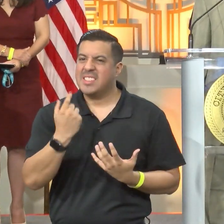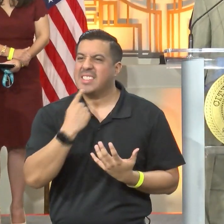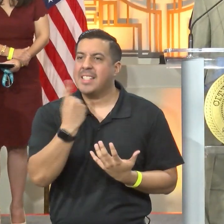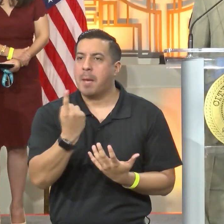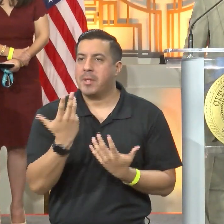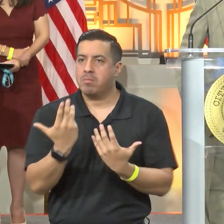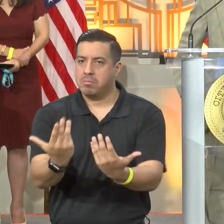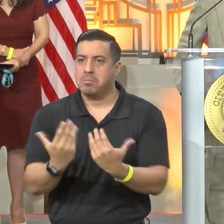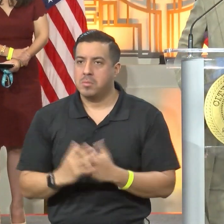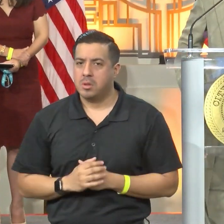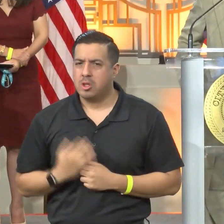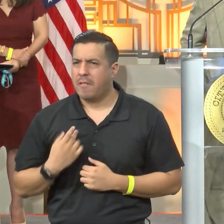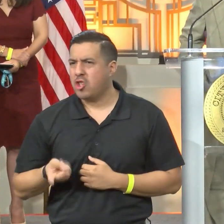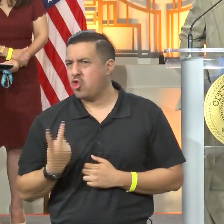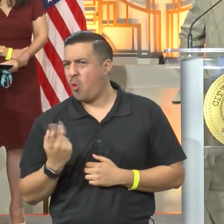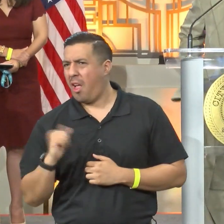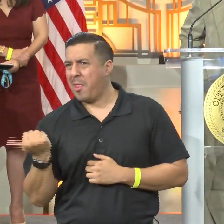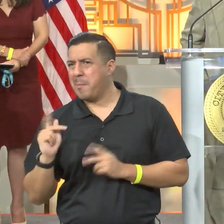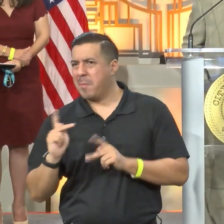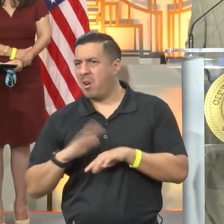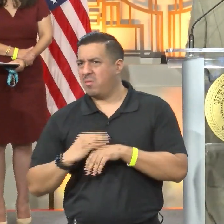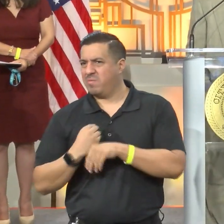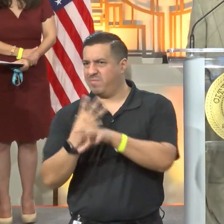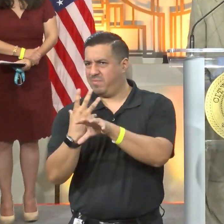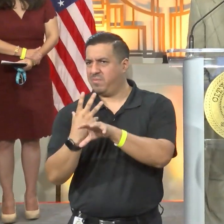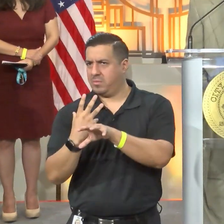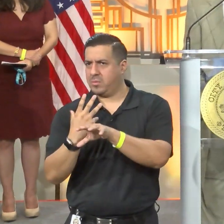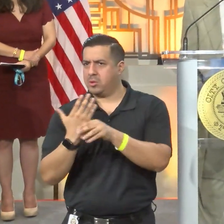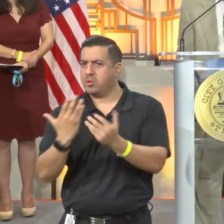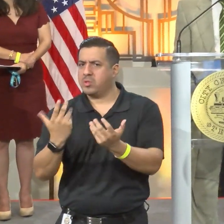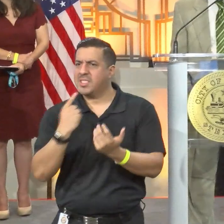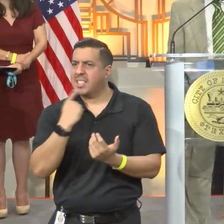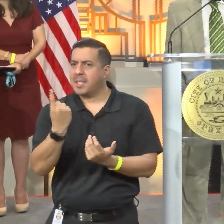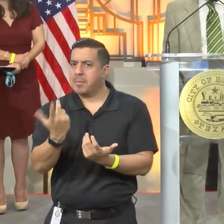something. The two others that are with us virtually.